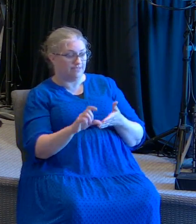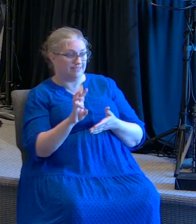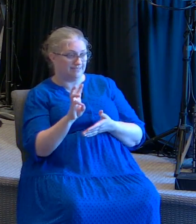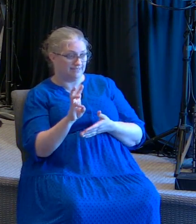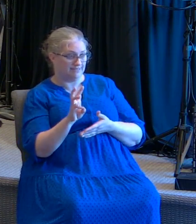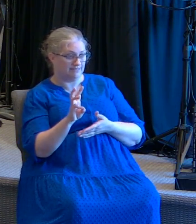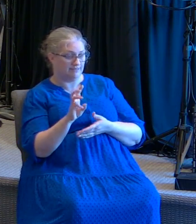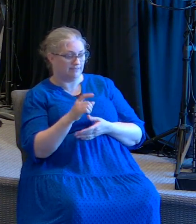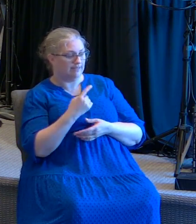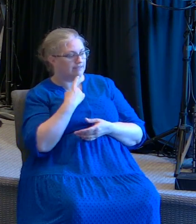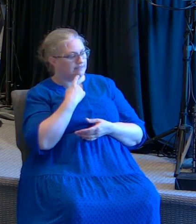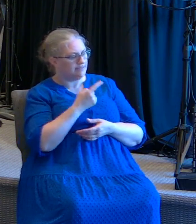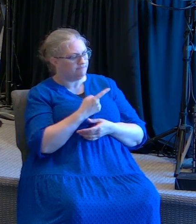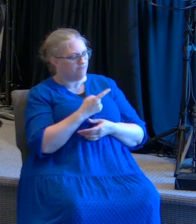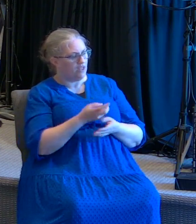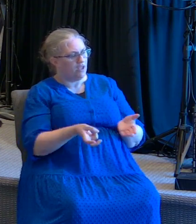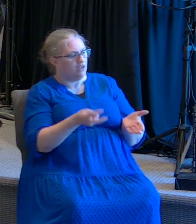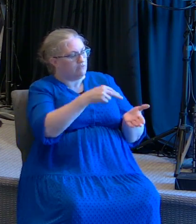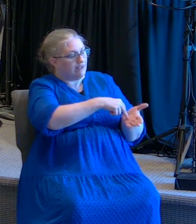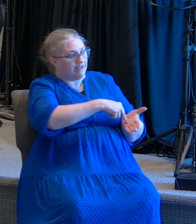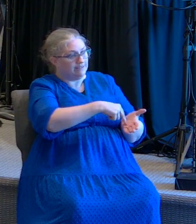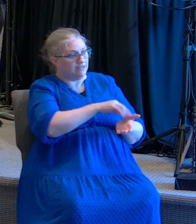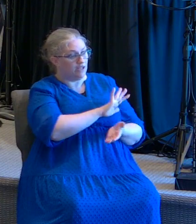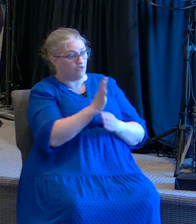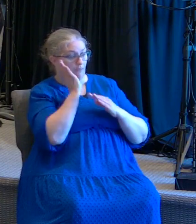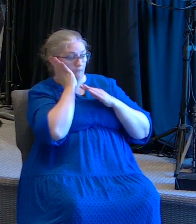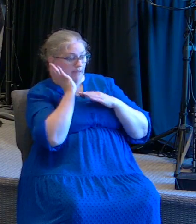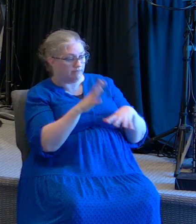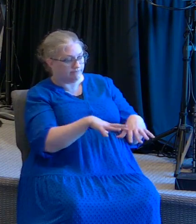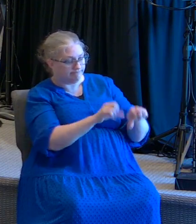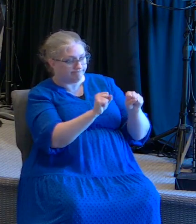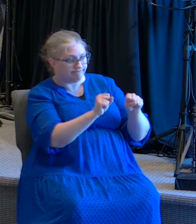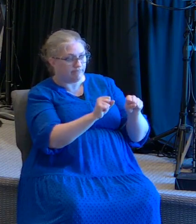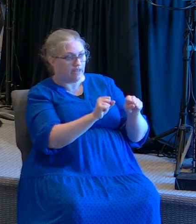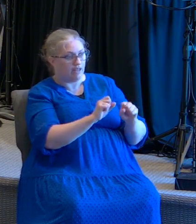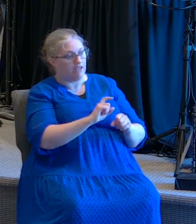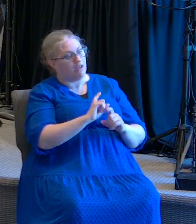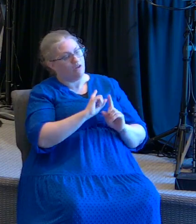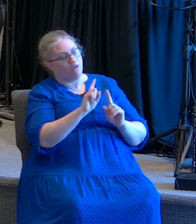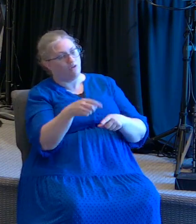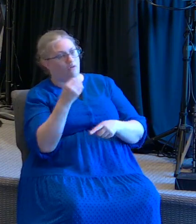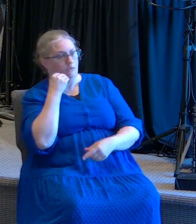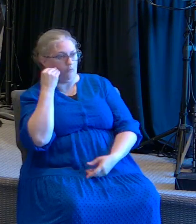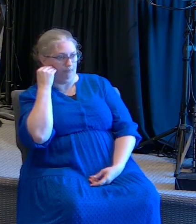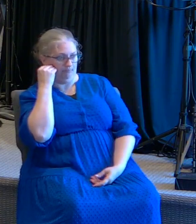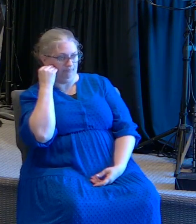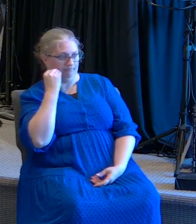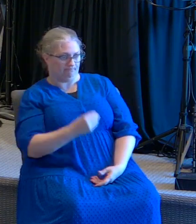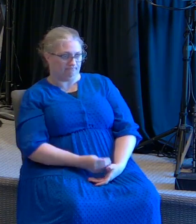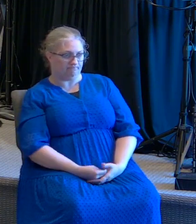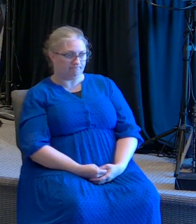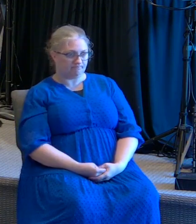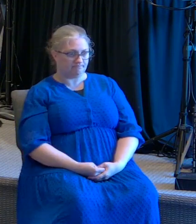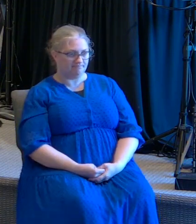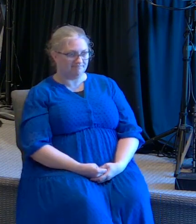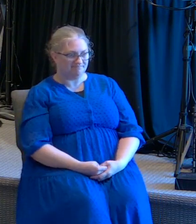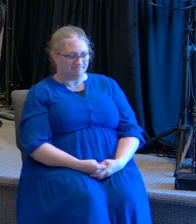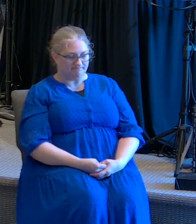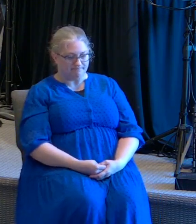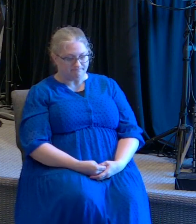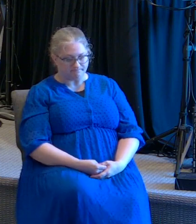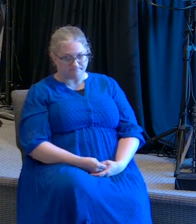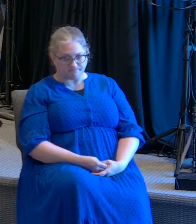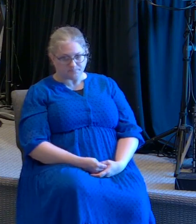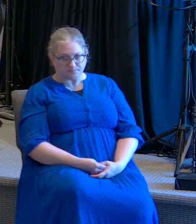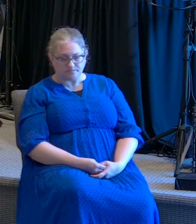arise take up thy bed and go into thy house pero en el versículo 6 dice levántate toma tu